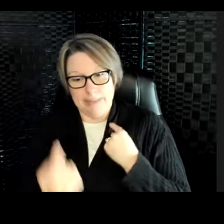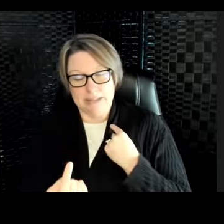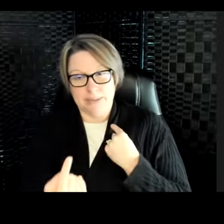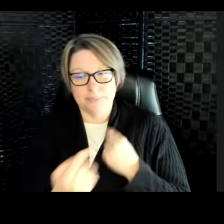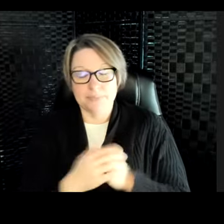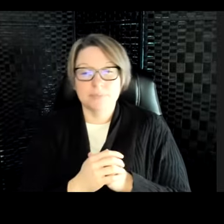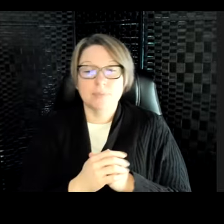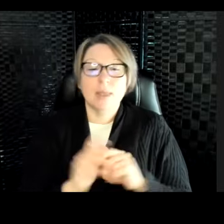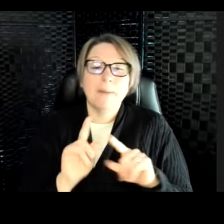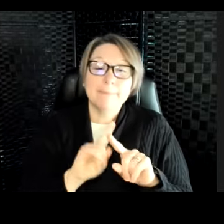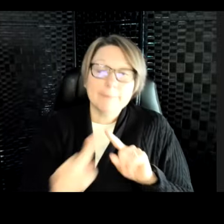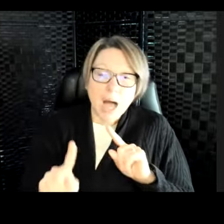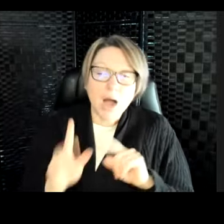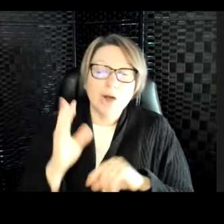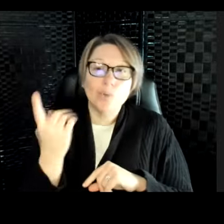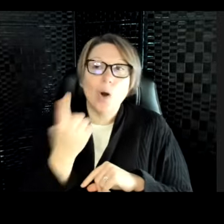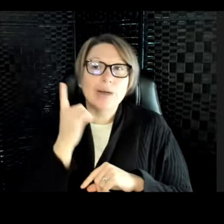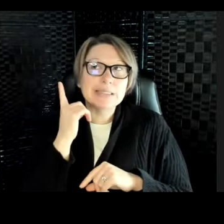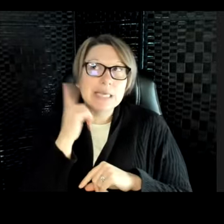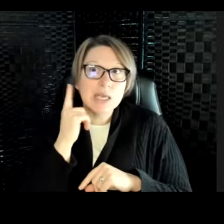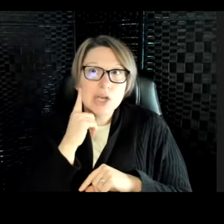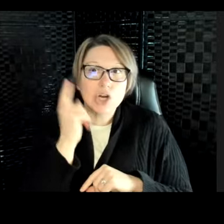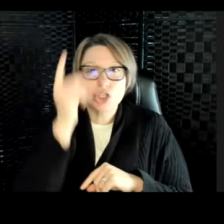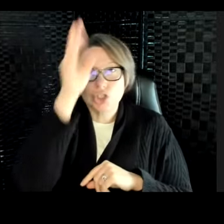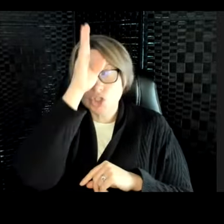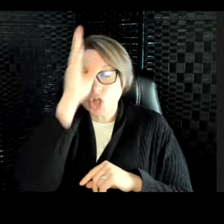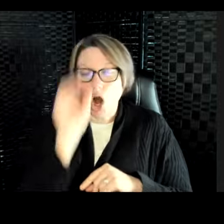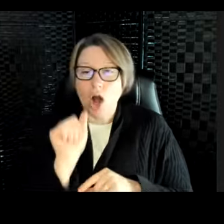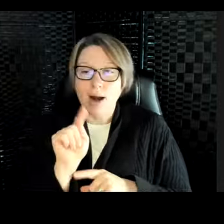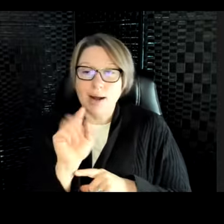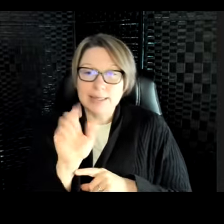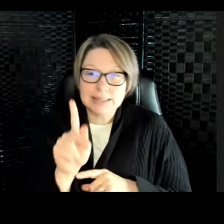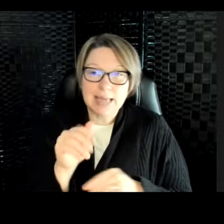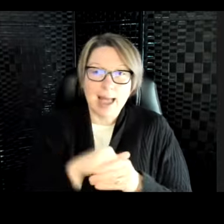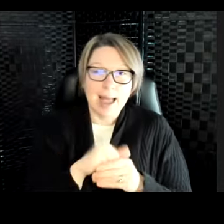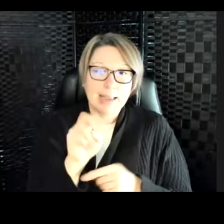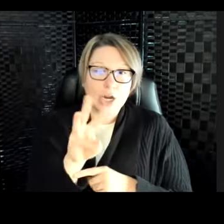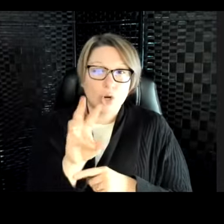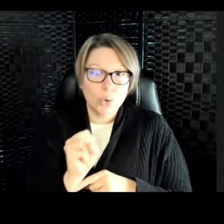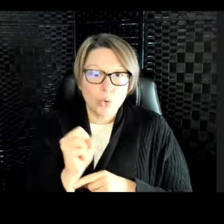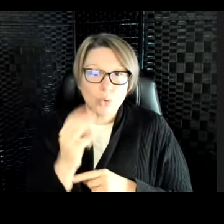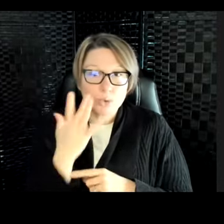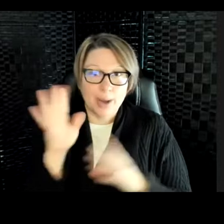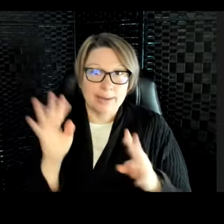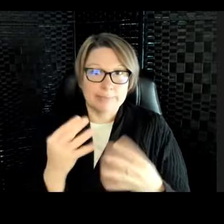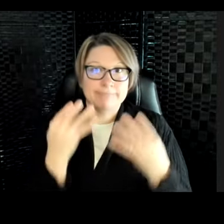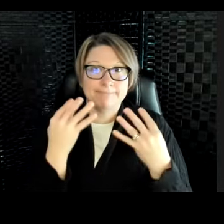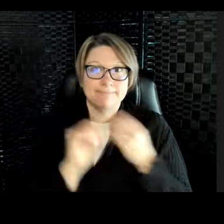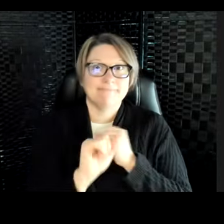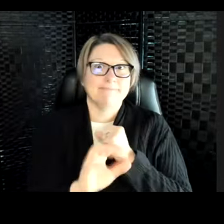hear about the shark attacks in the news because they make good news articles. But you're actually more likely